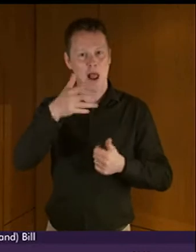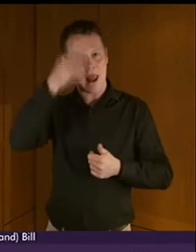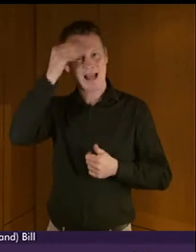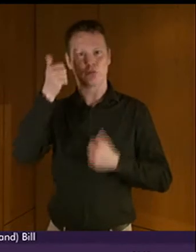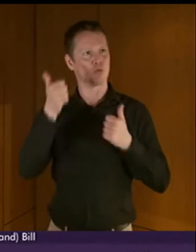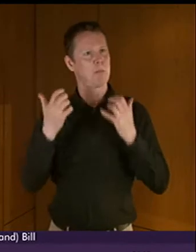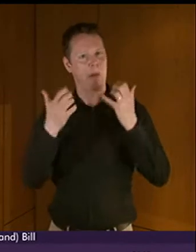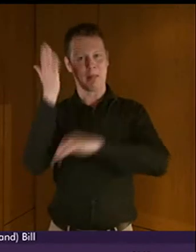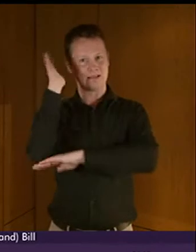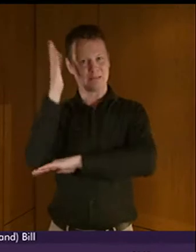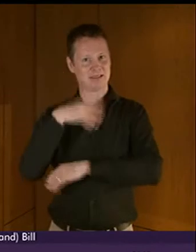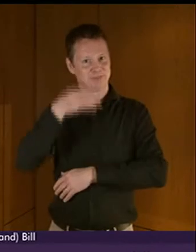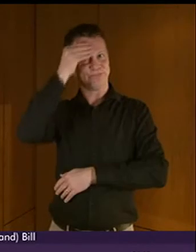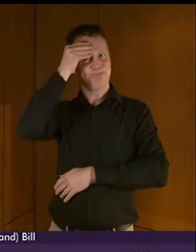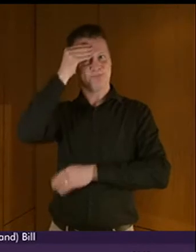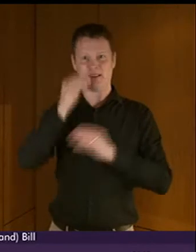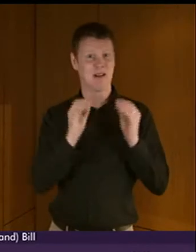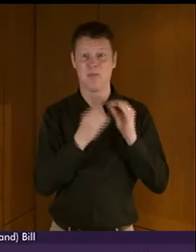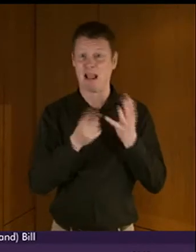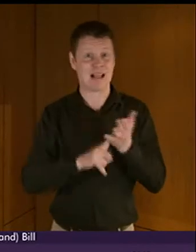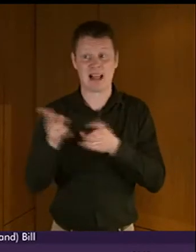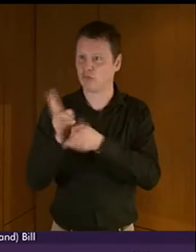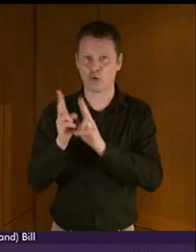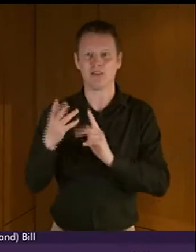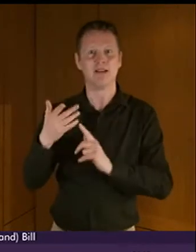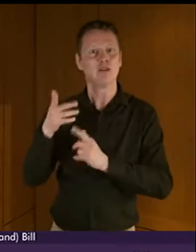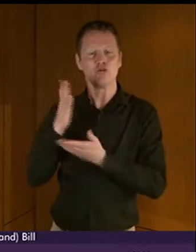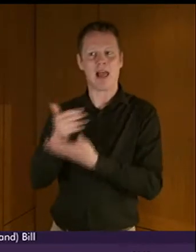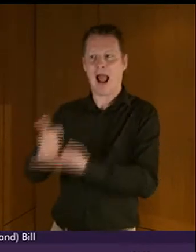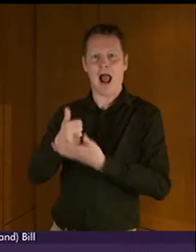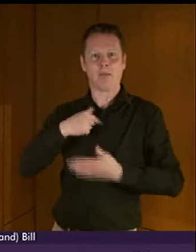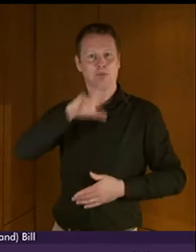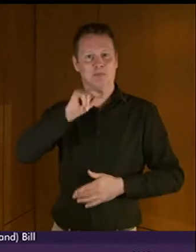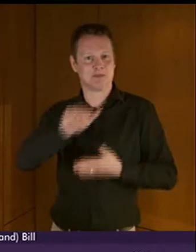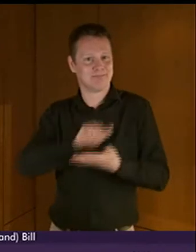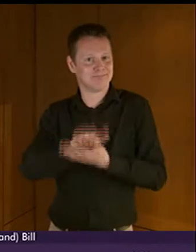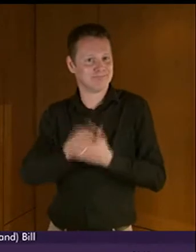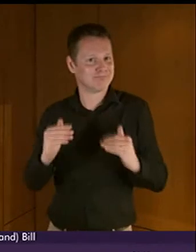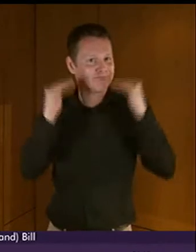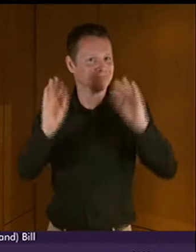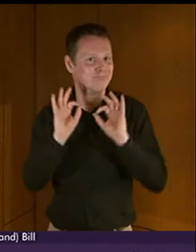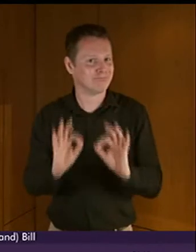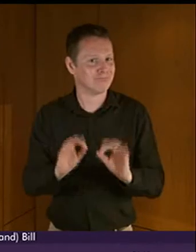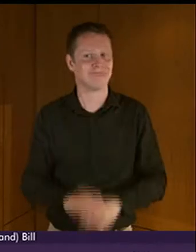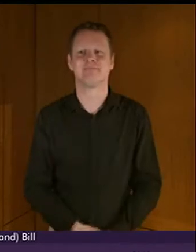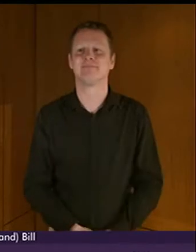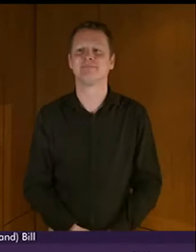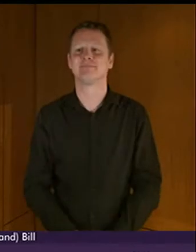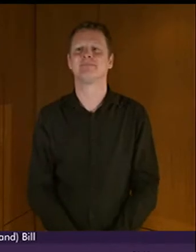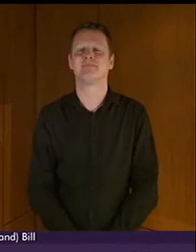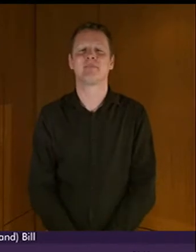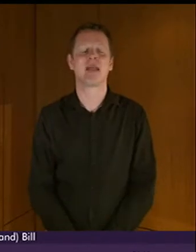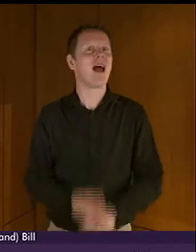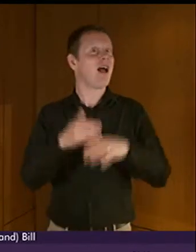speaking for all of us. Use BSL translators and you learn to speak up. There's also one other thing that's emerged this